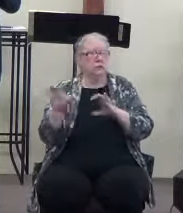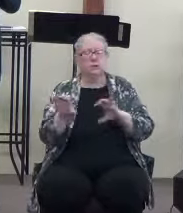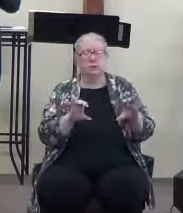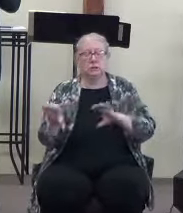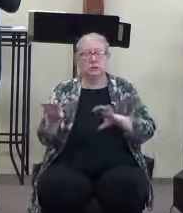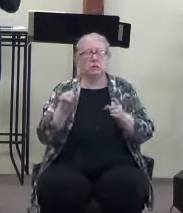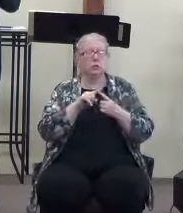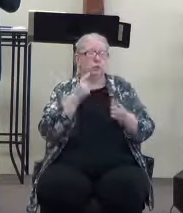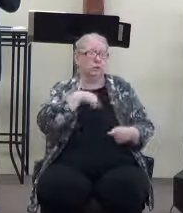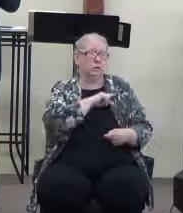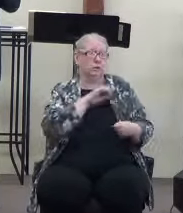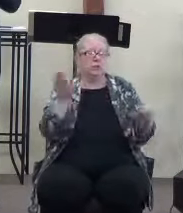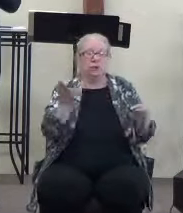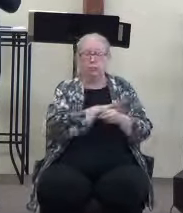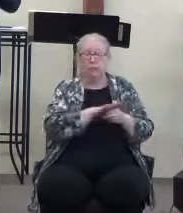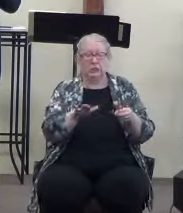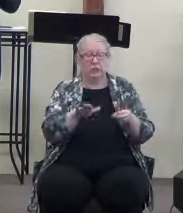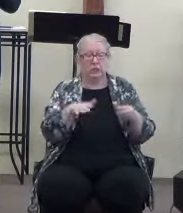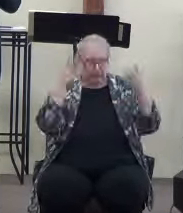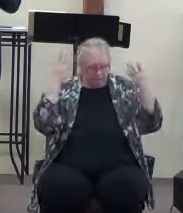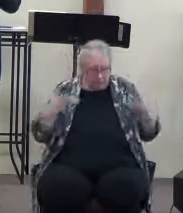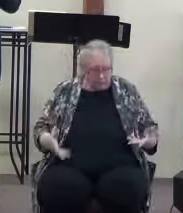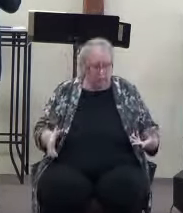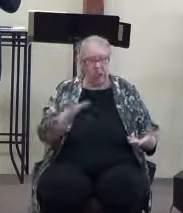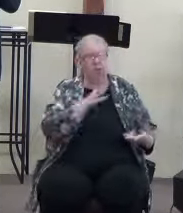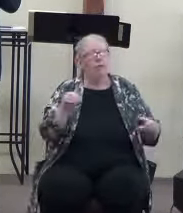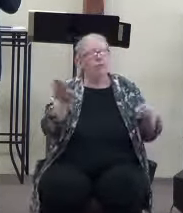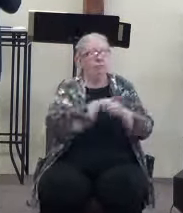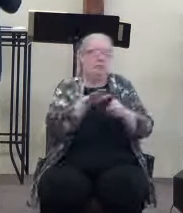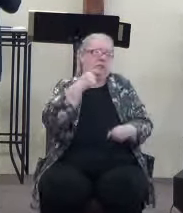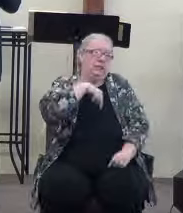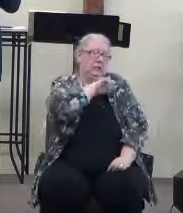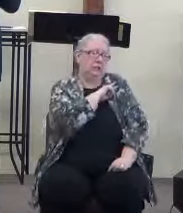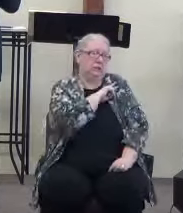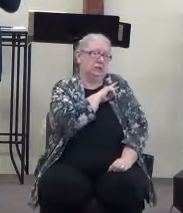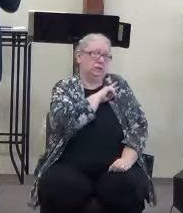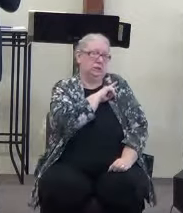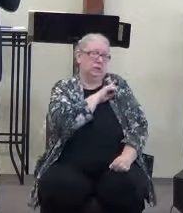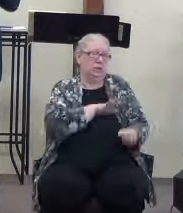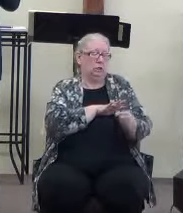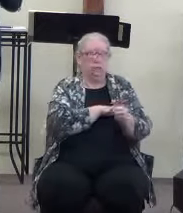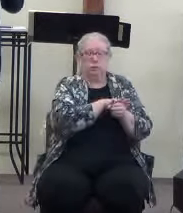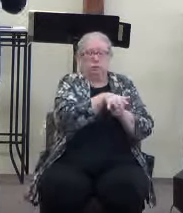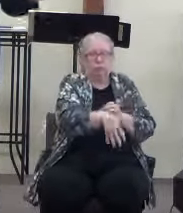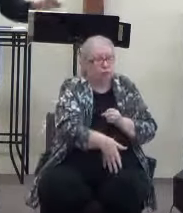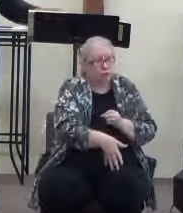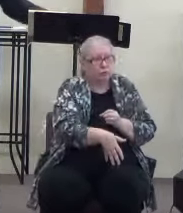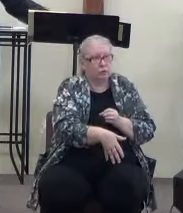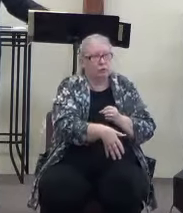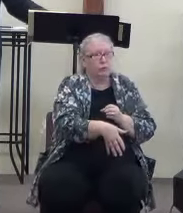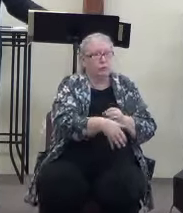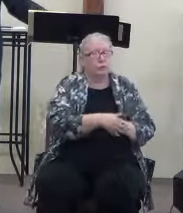us with the Spirit. We are filled to the brim. And that's why